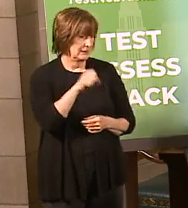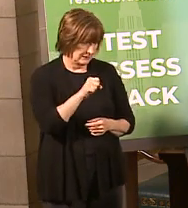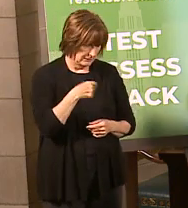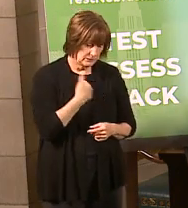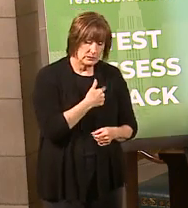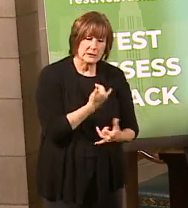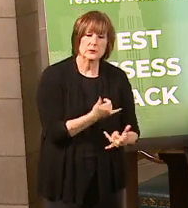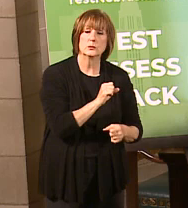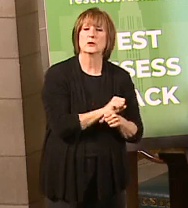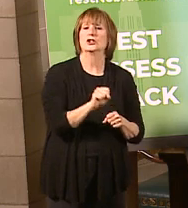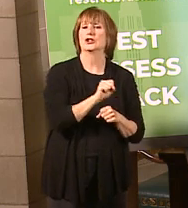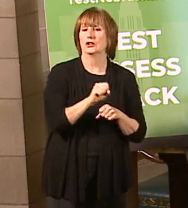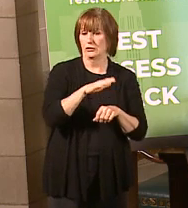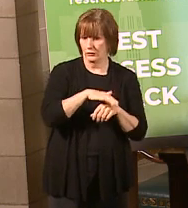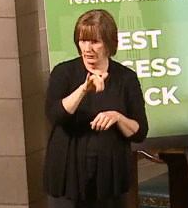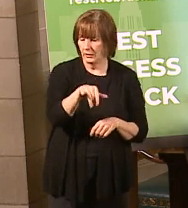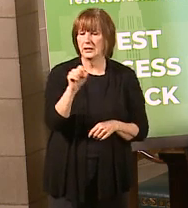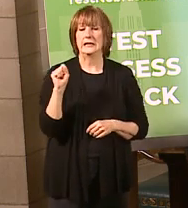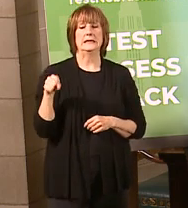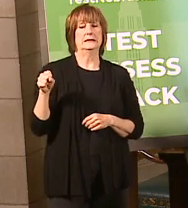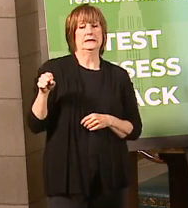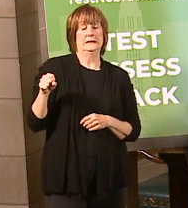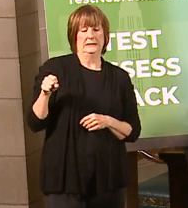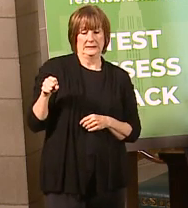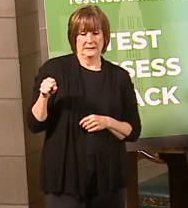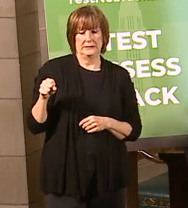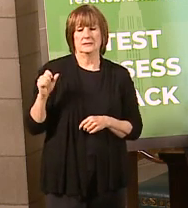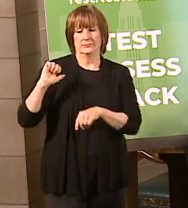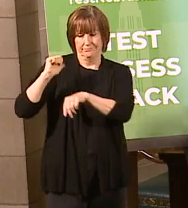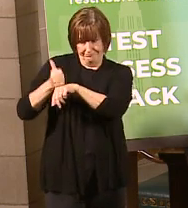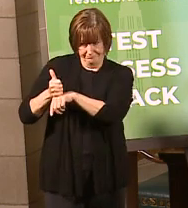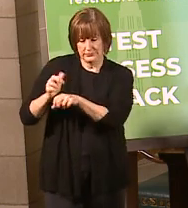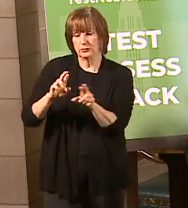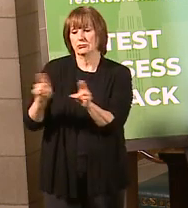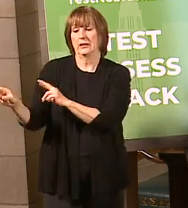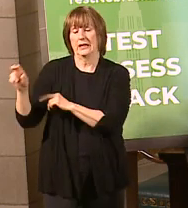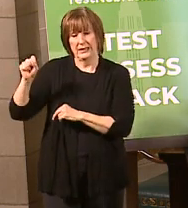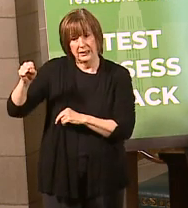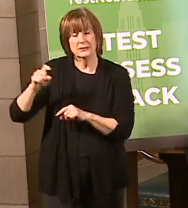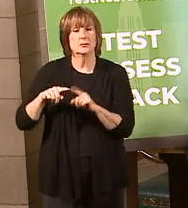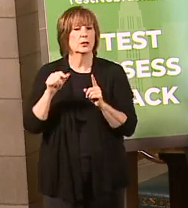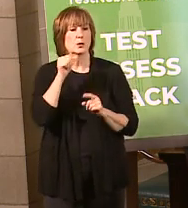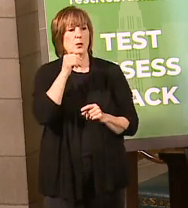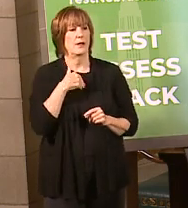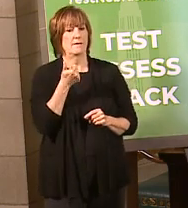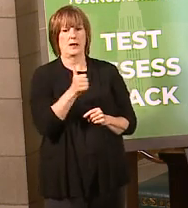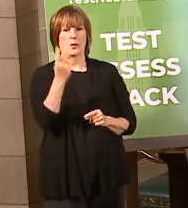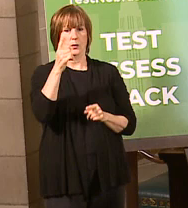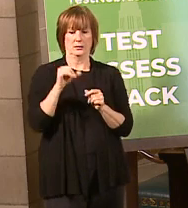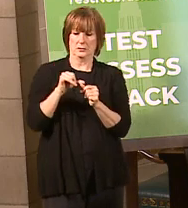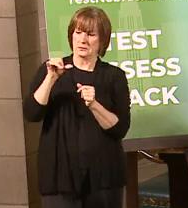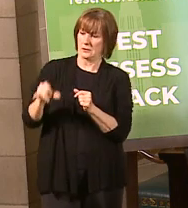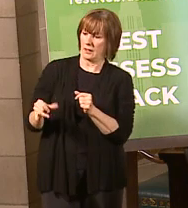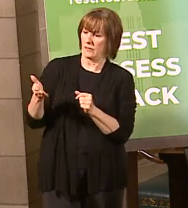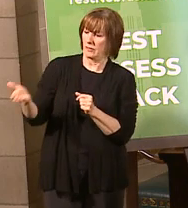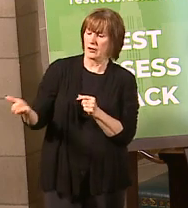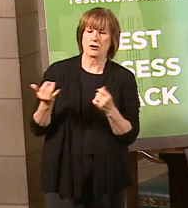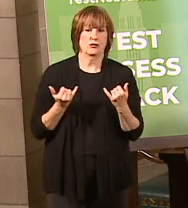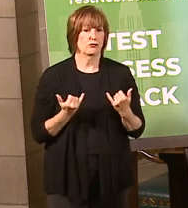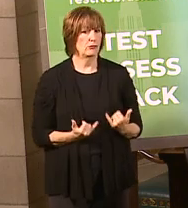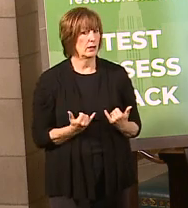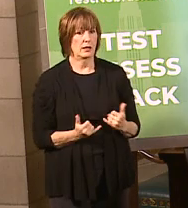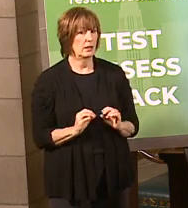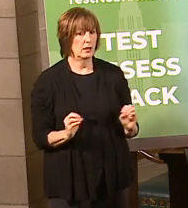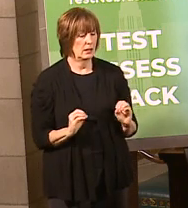that. So yes, they're actually in place and ready to go. We do not have anybody staying in the dorms there currently,